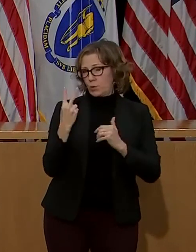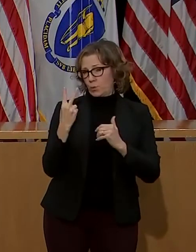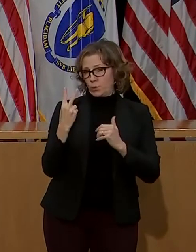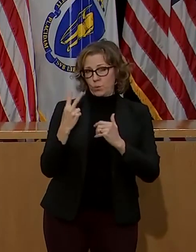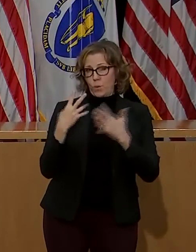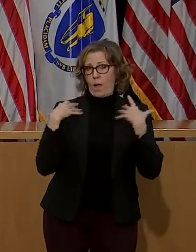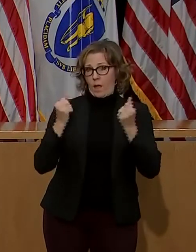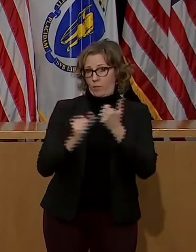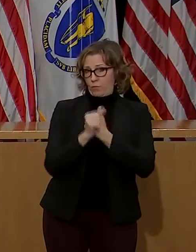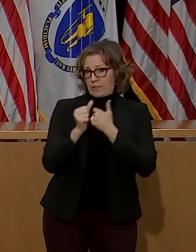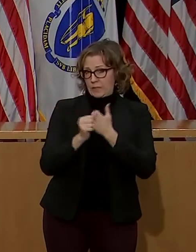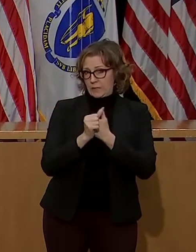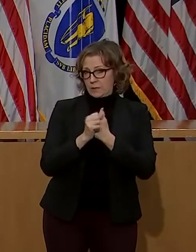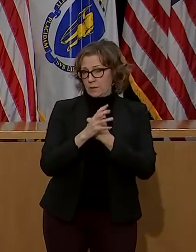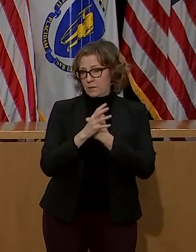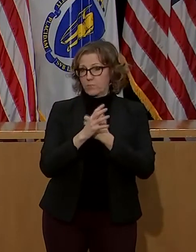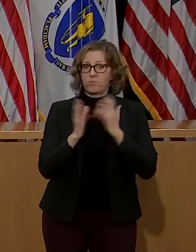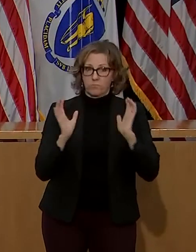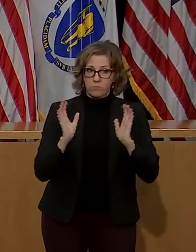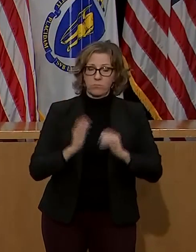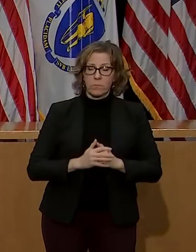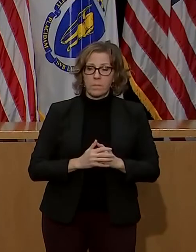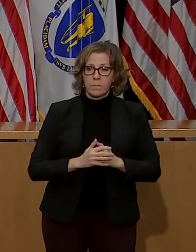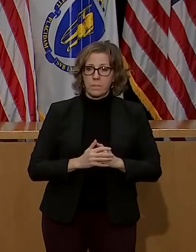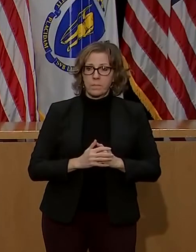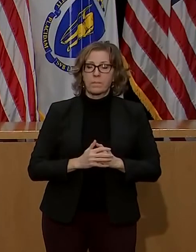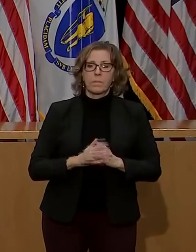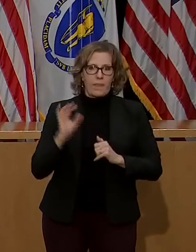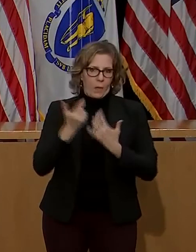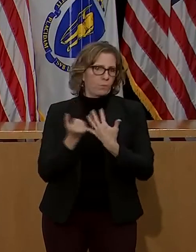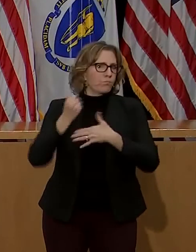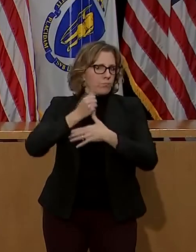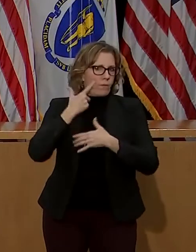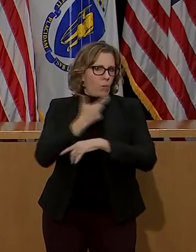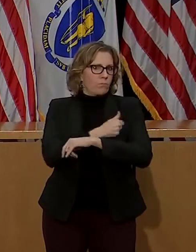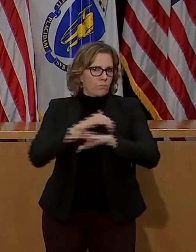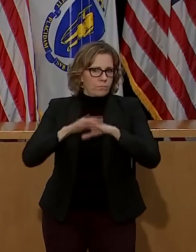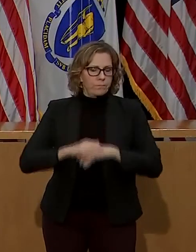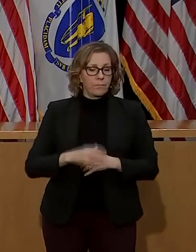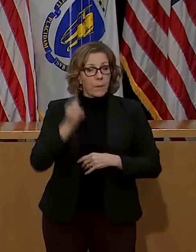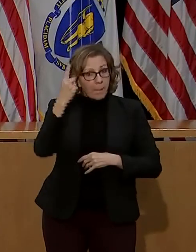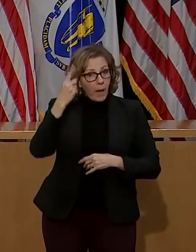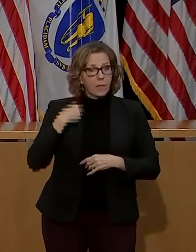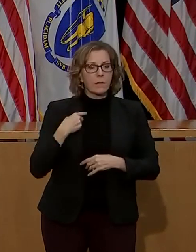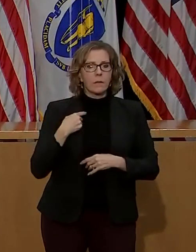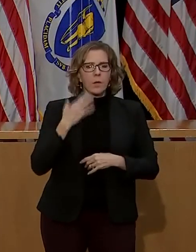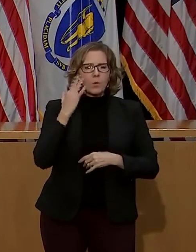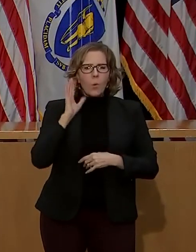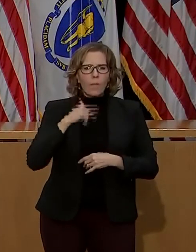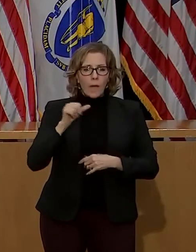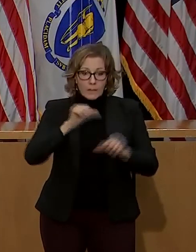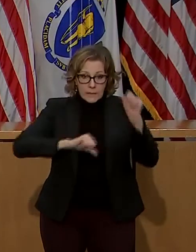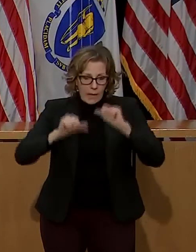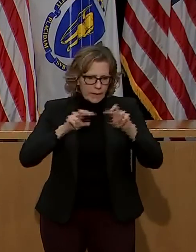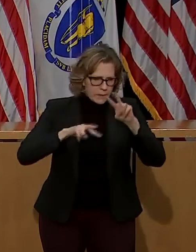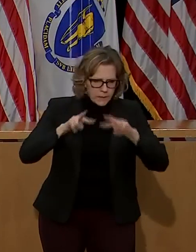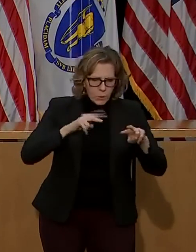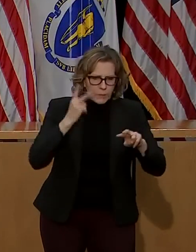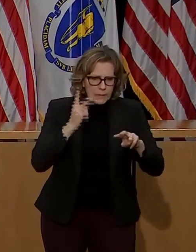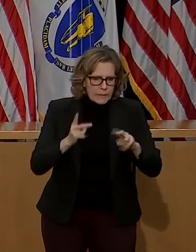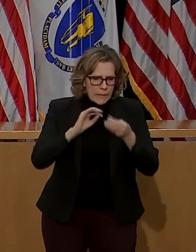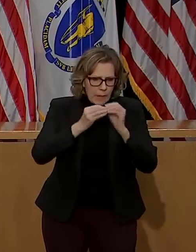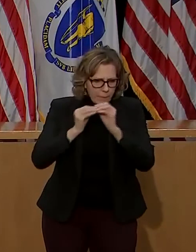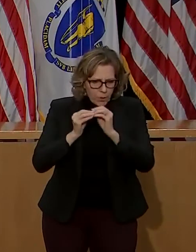and social vulnerability. We know from looking at the data that the cases of COVID-19 infections for black and Latinx